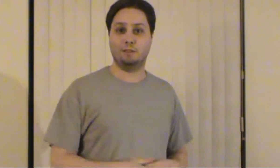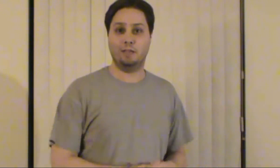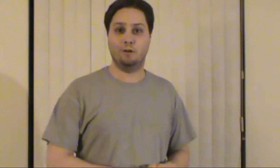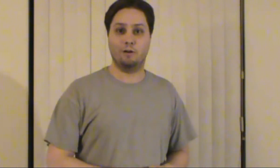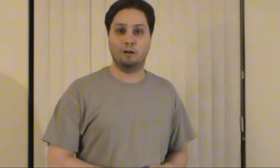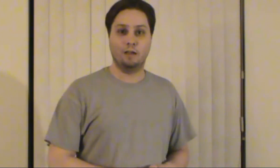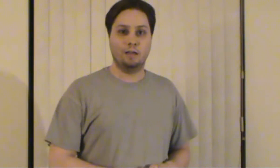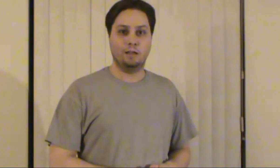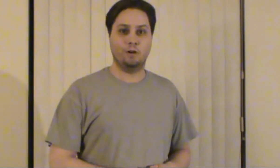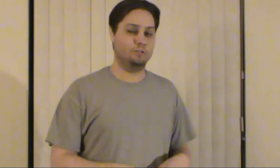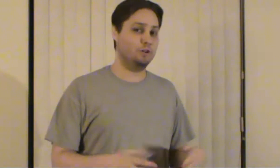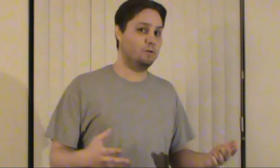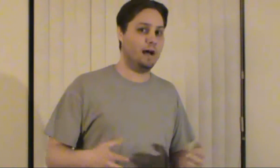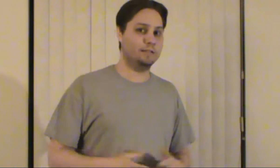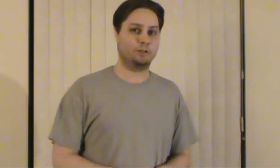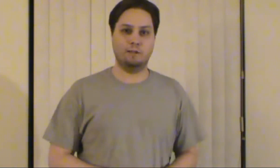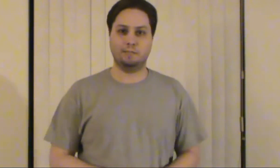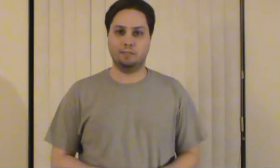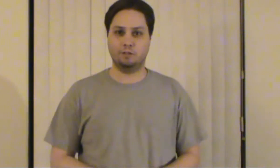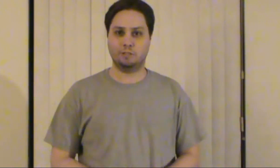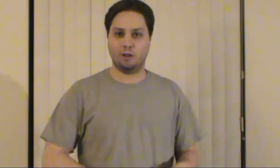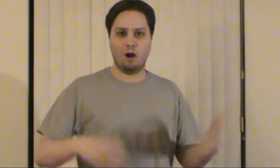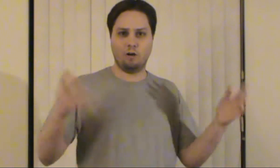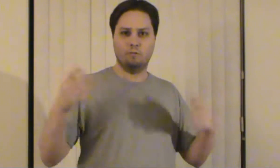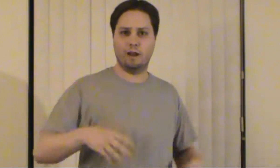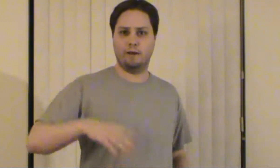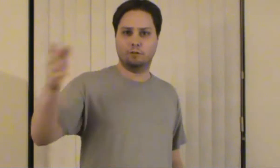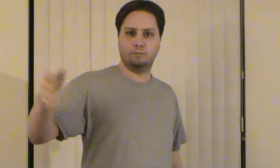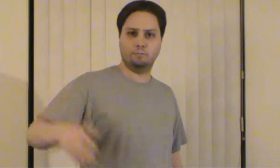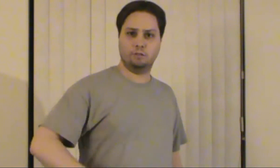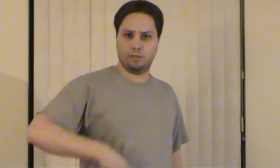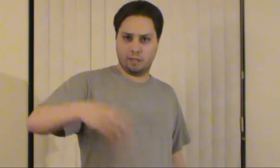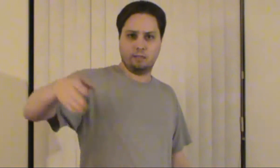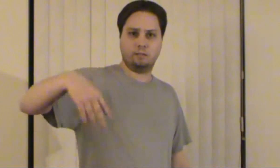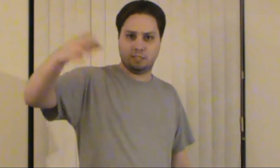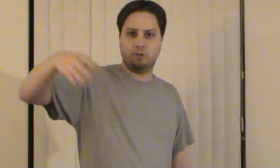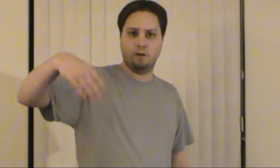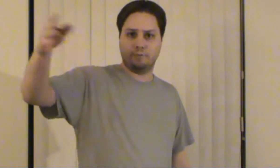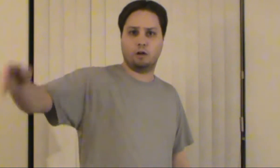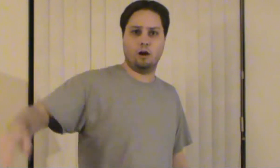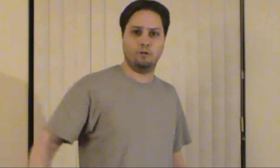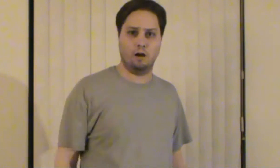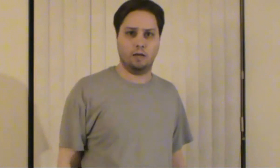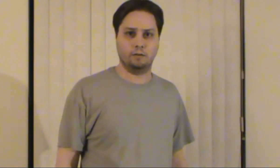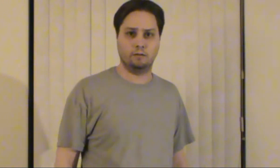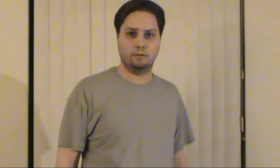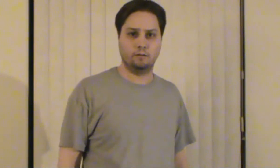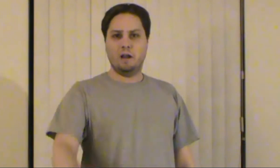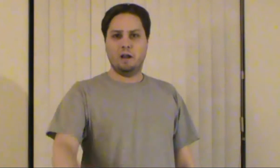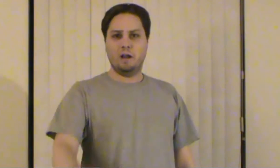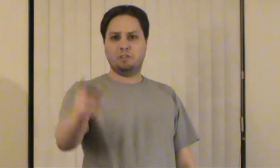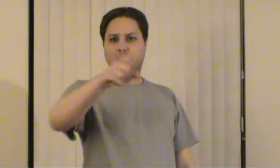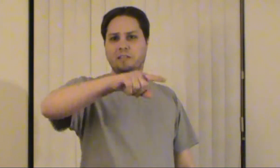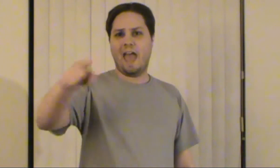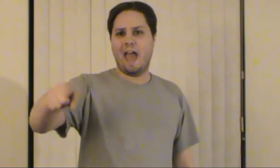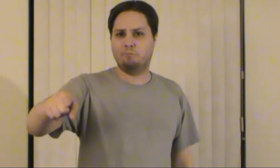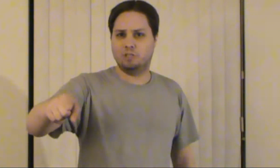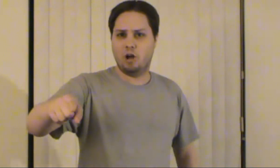with it or or there's no consequences and you're just like oh whatever steal whatever car you want oh another thing to add with